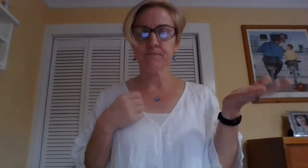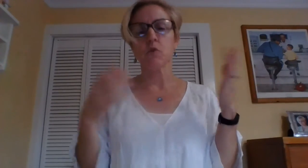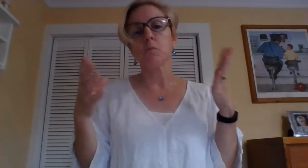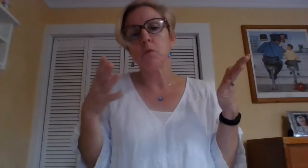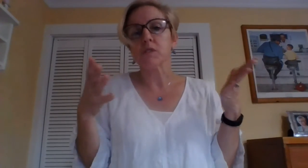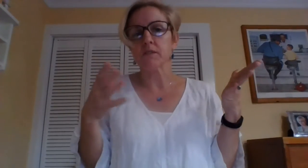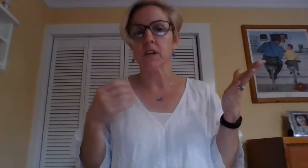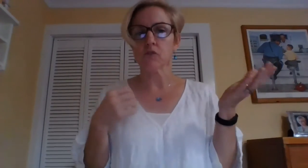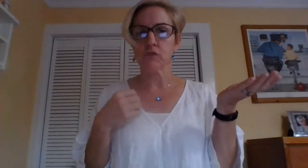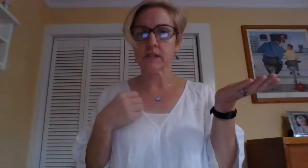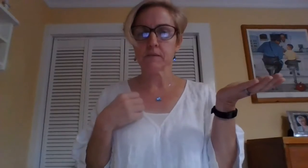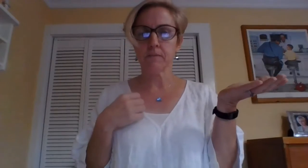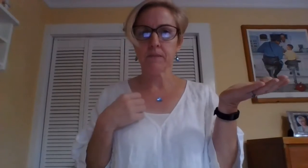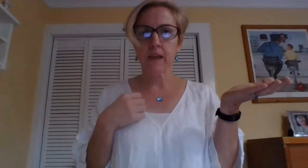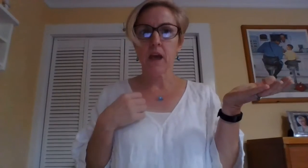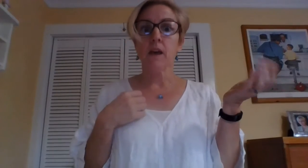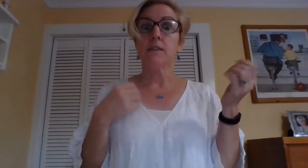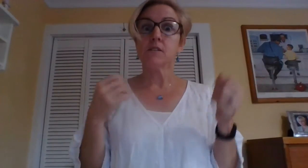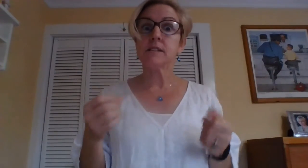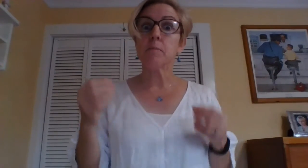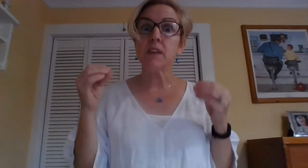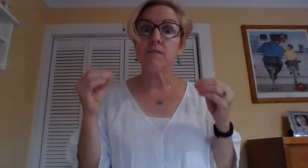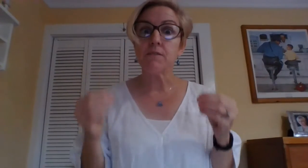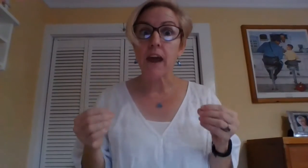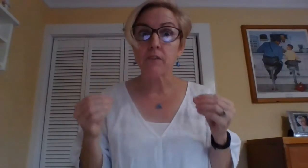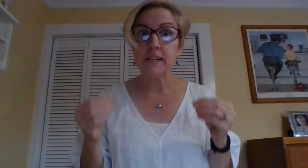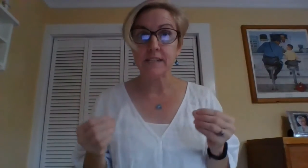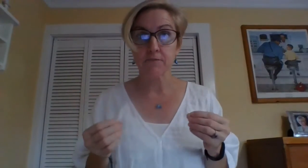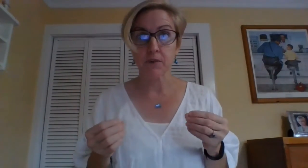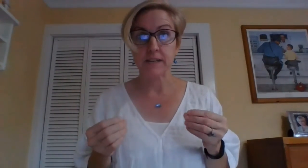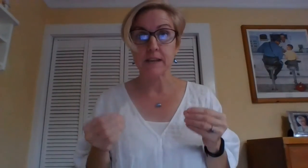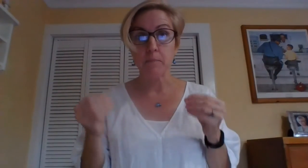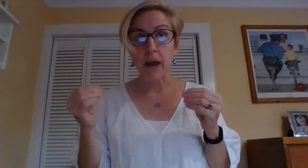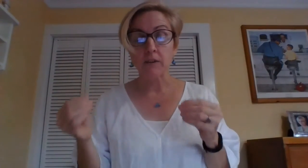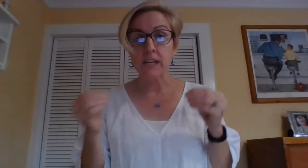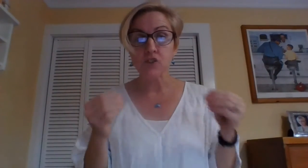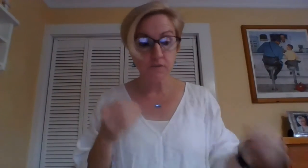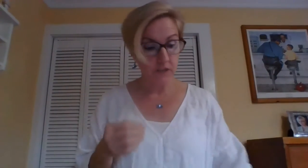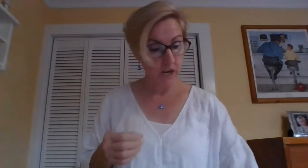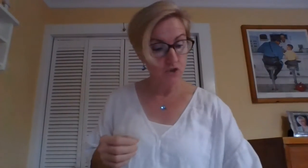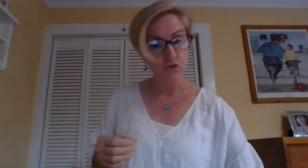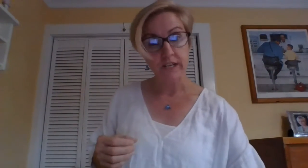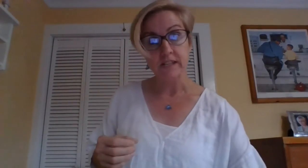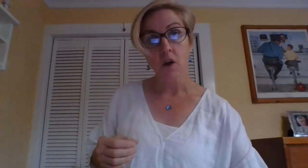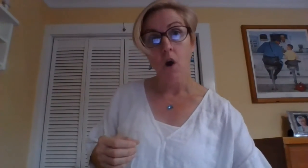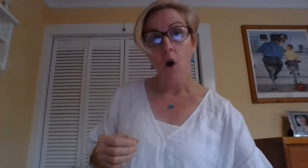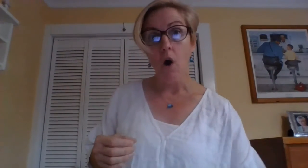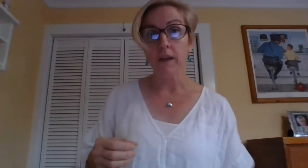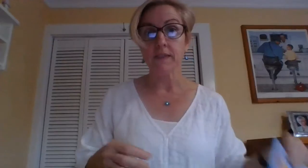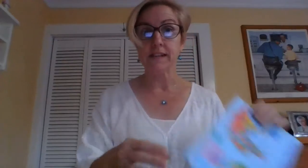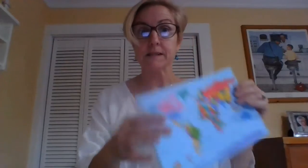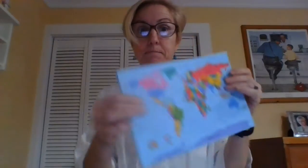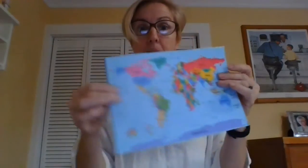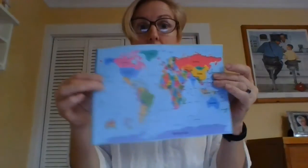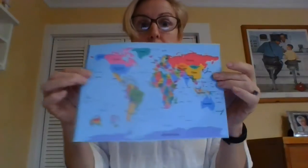most of the countries. There's something very different about each of the countries on this map.